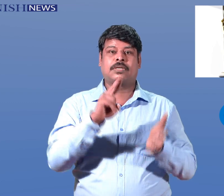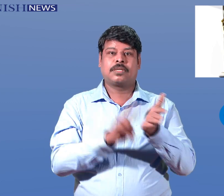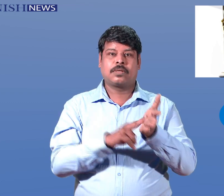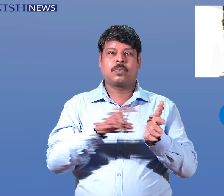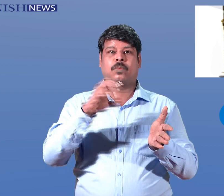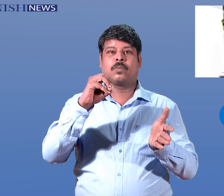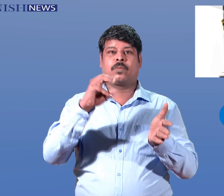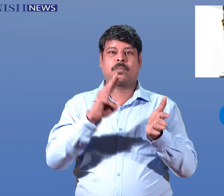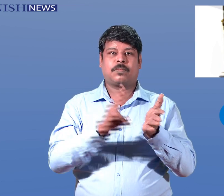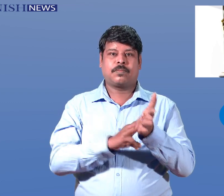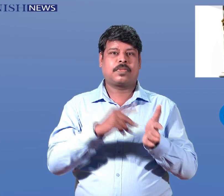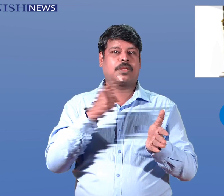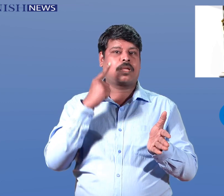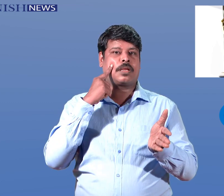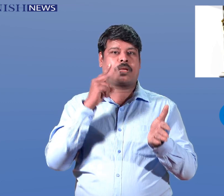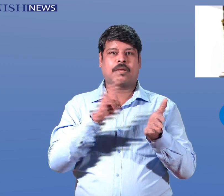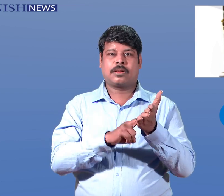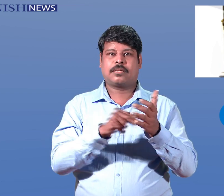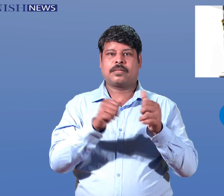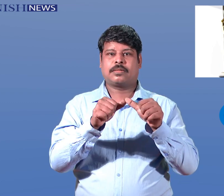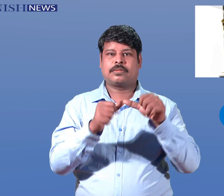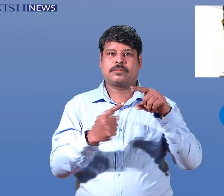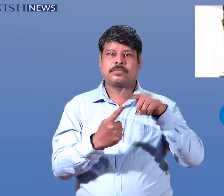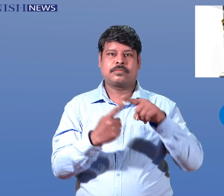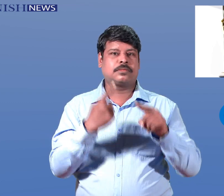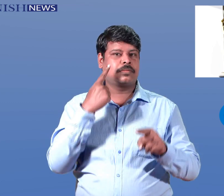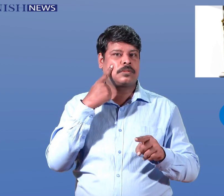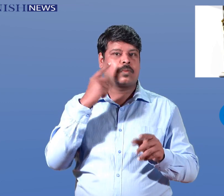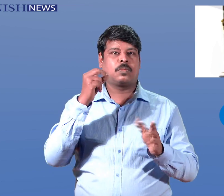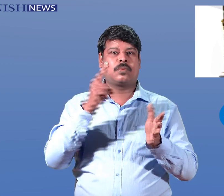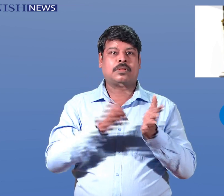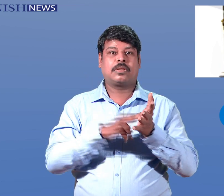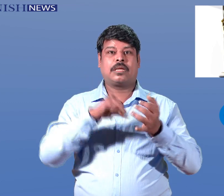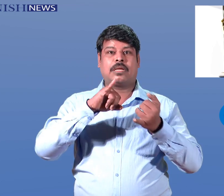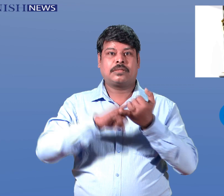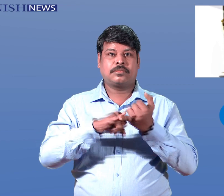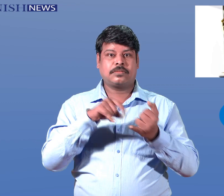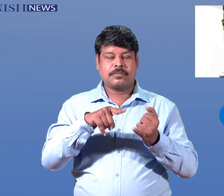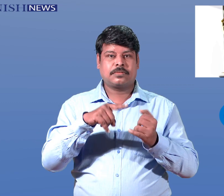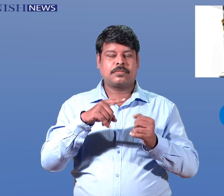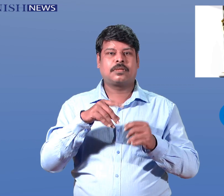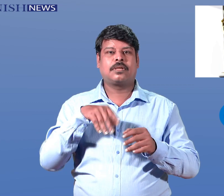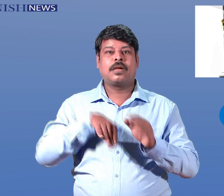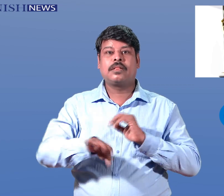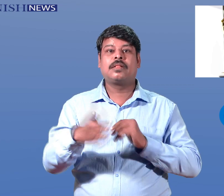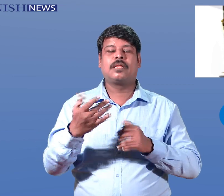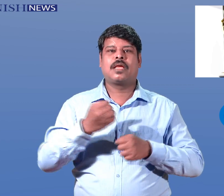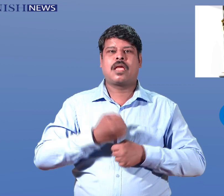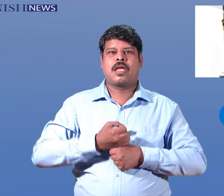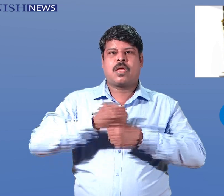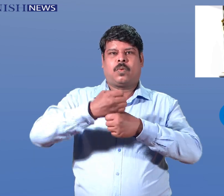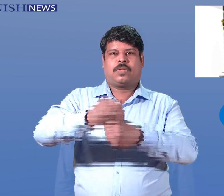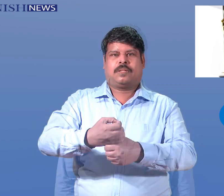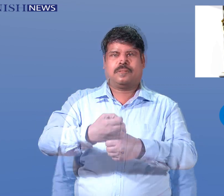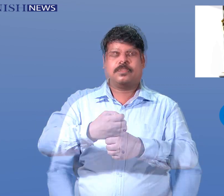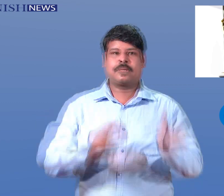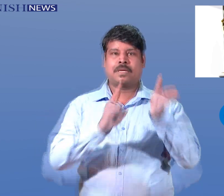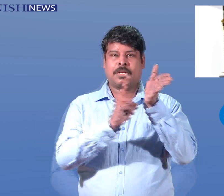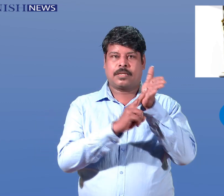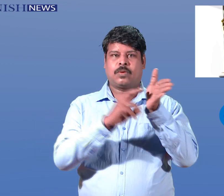Oscars make history with 76 nominations The in various roles. The nominations mean, for